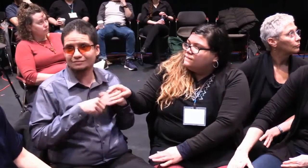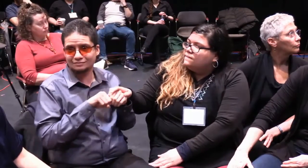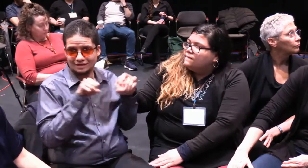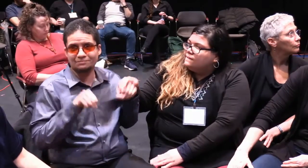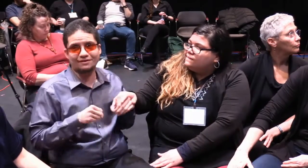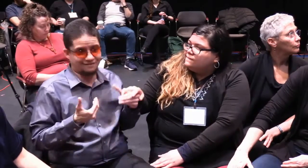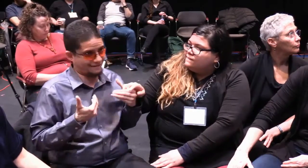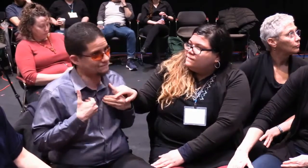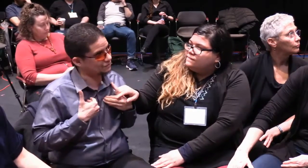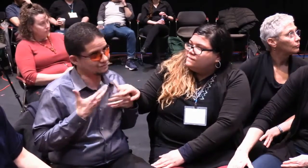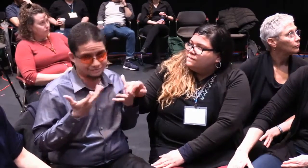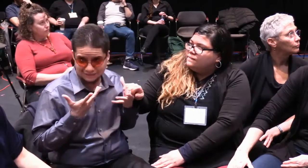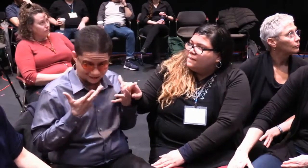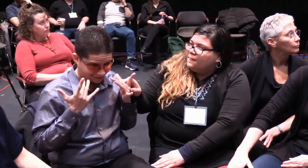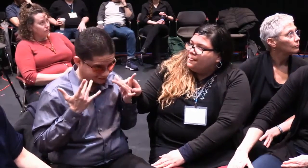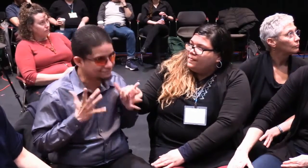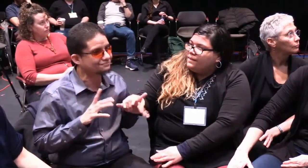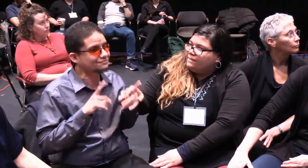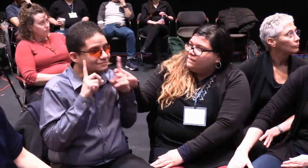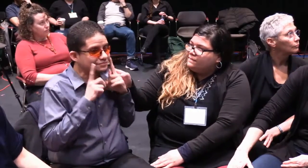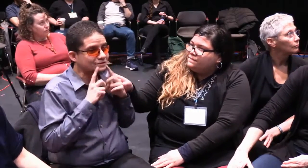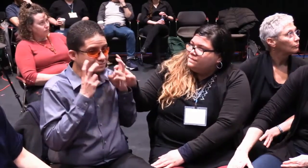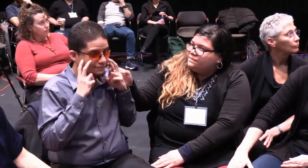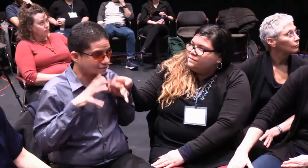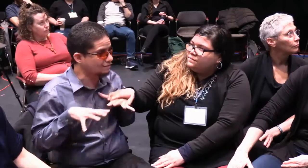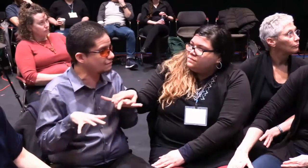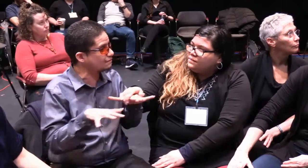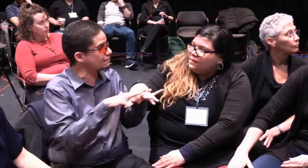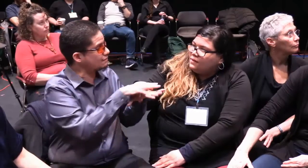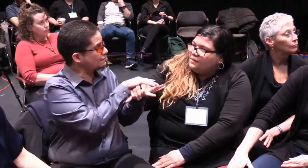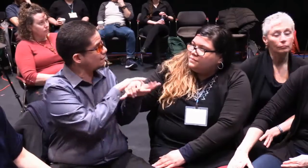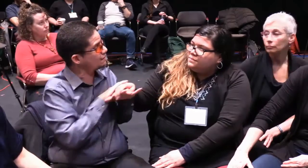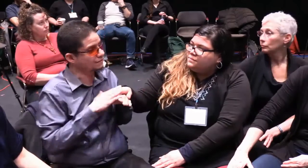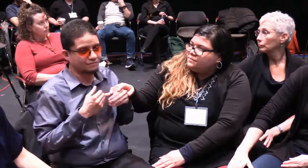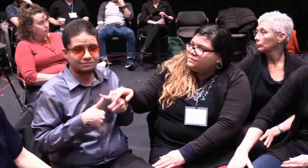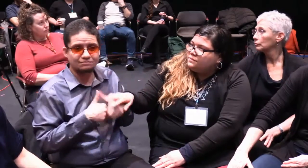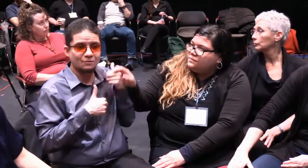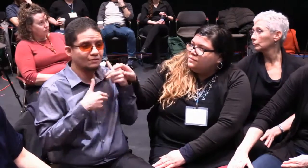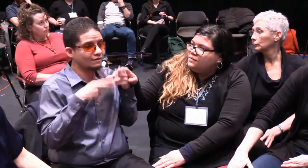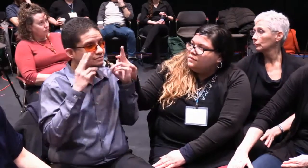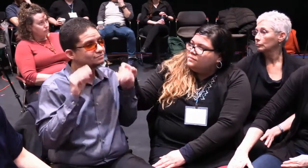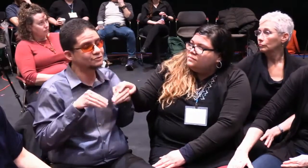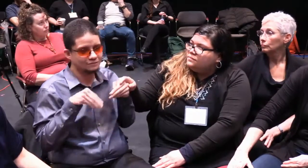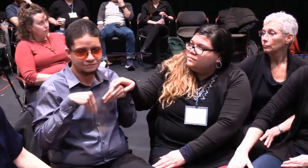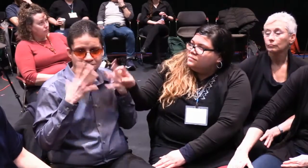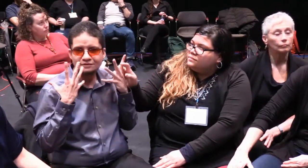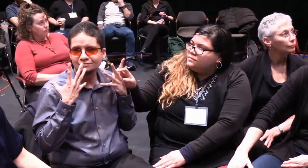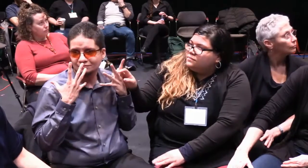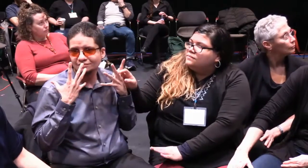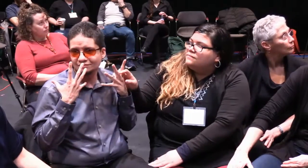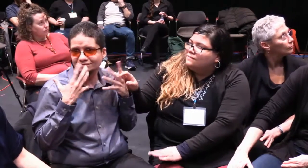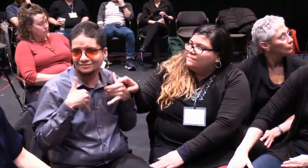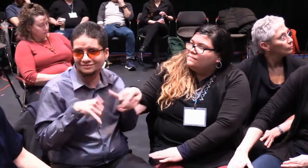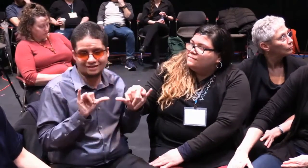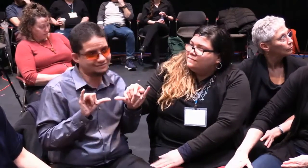frustration and oppression. Systematic oppression. Deaf-blind people experience